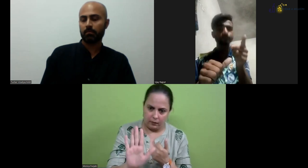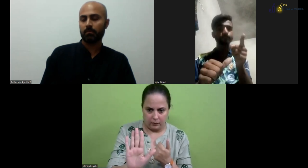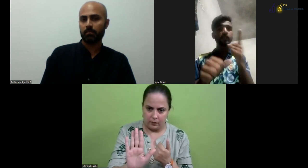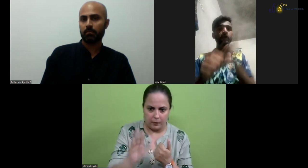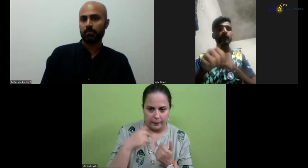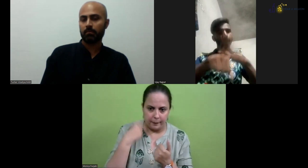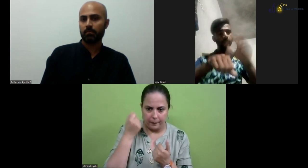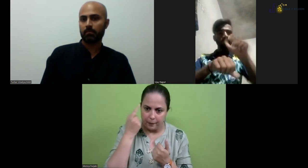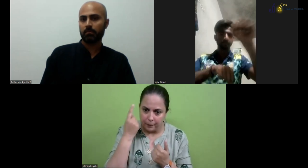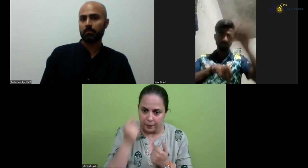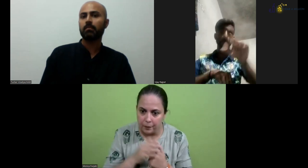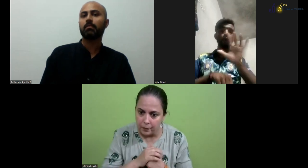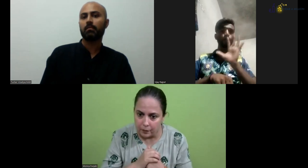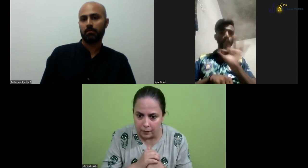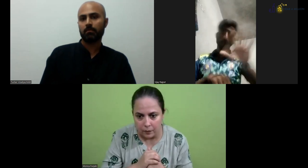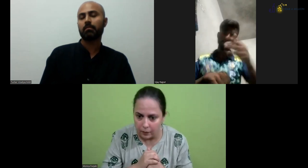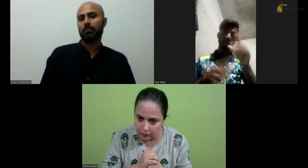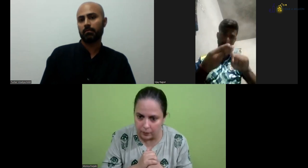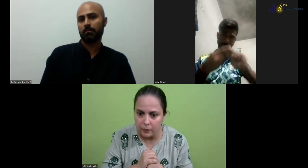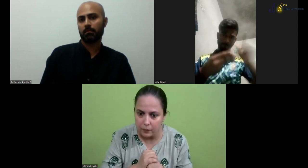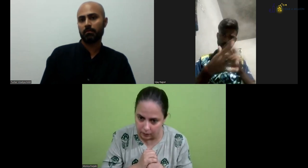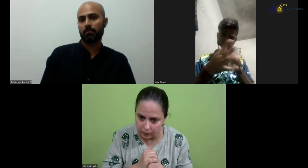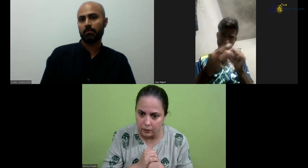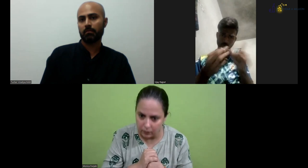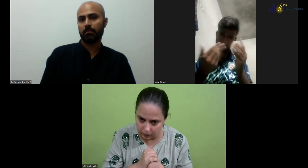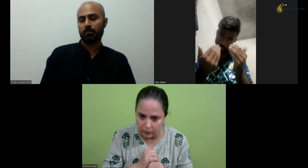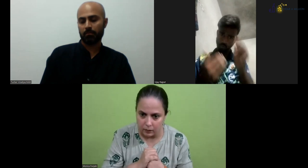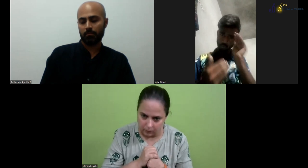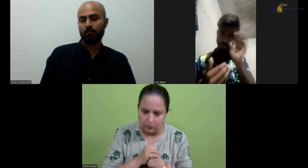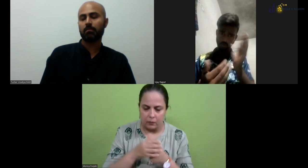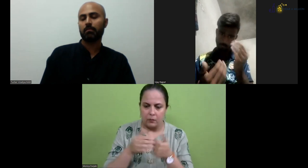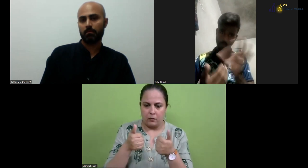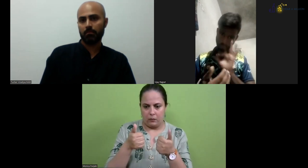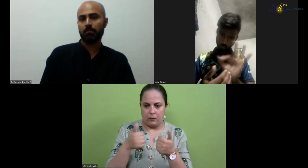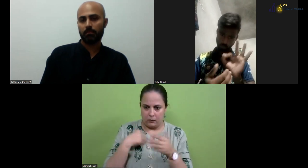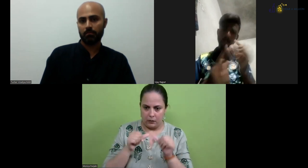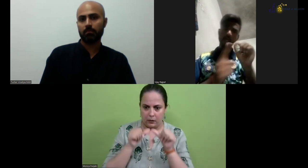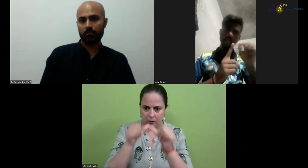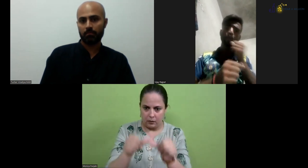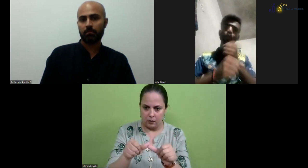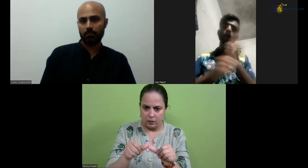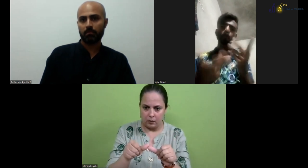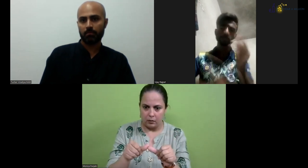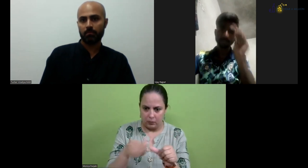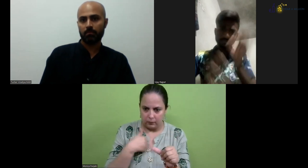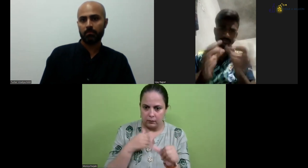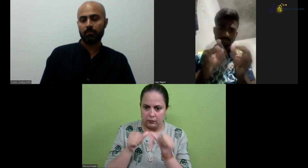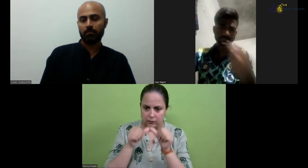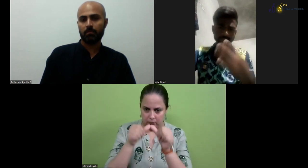this course, the one year course, do we get, I mean, after the certification, possible to apply in government jobs,